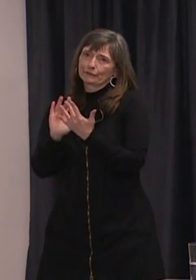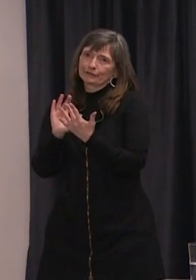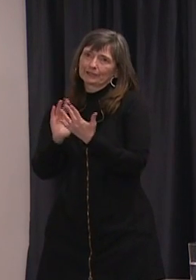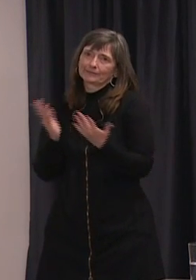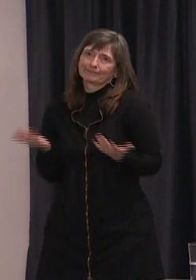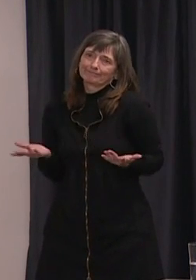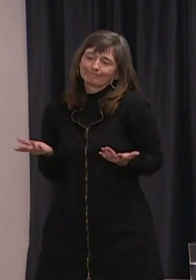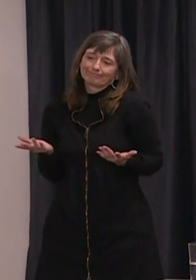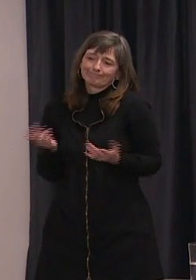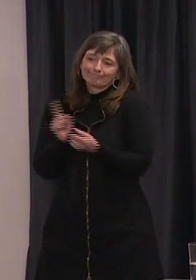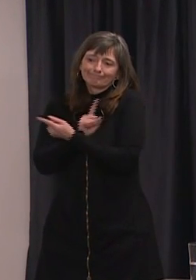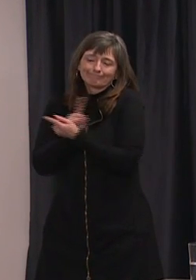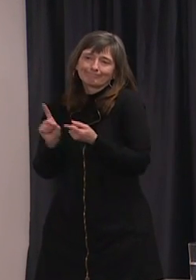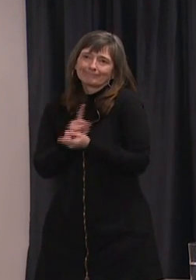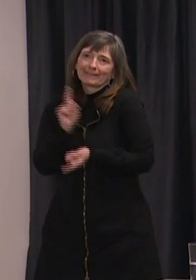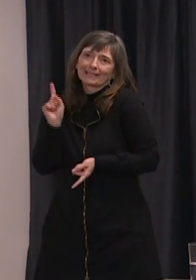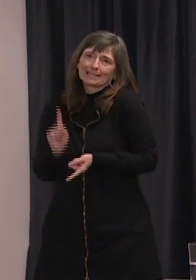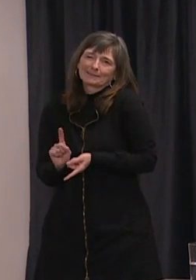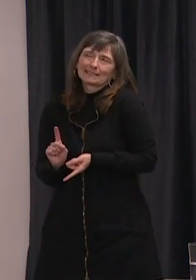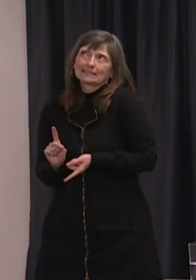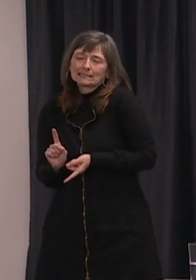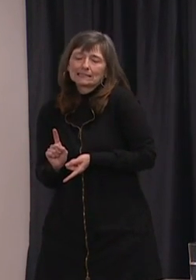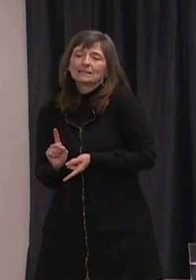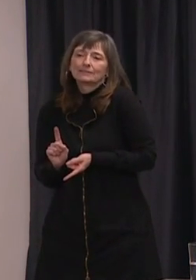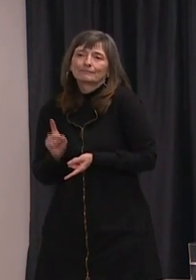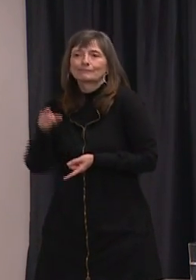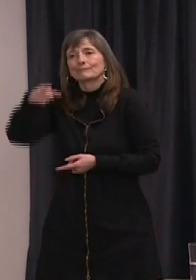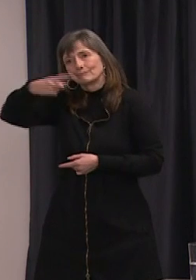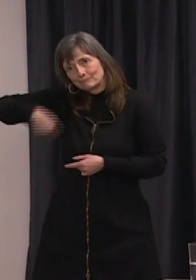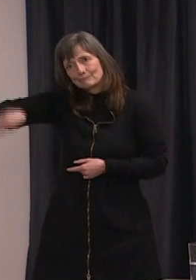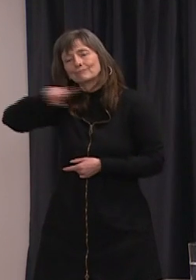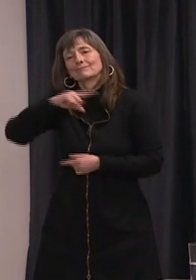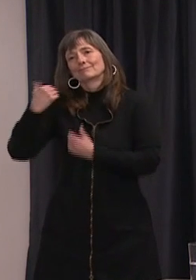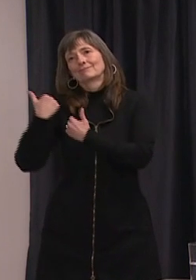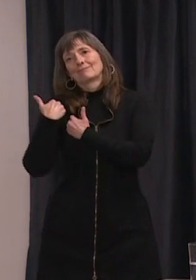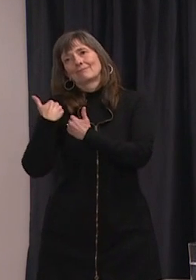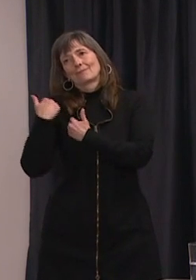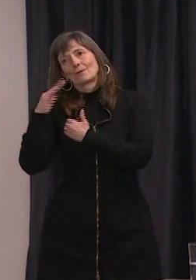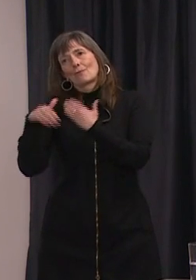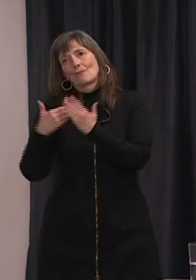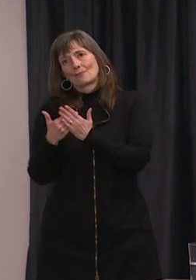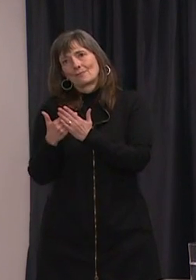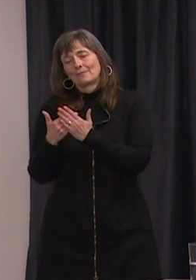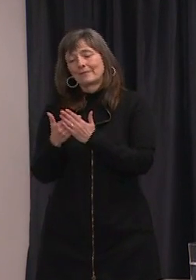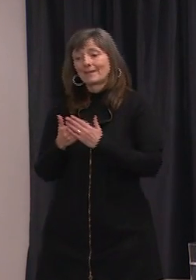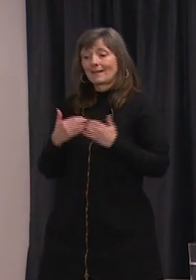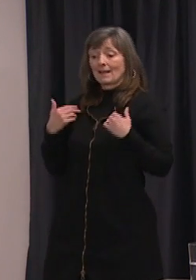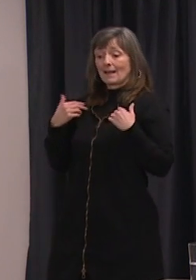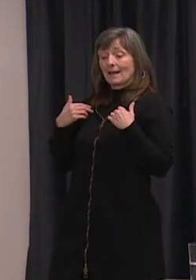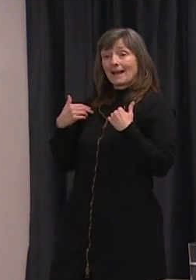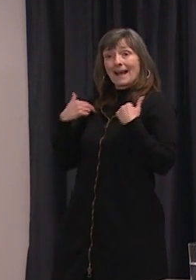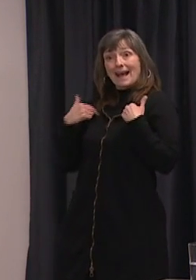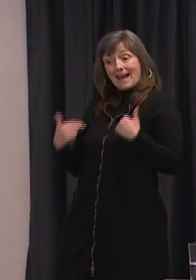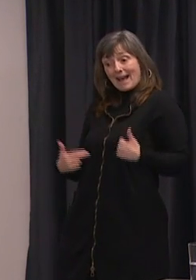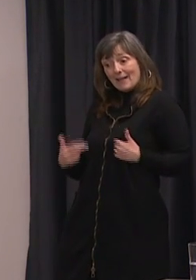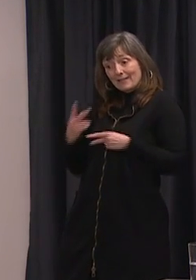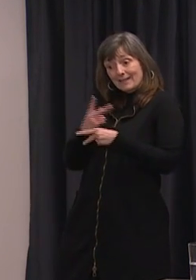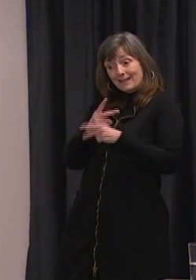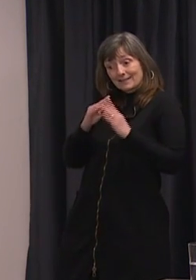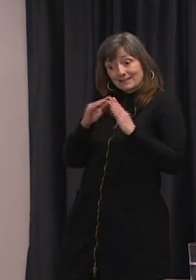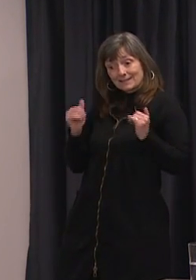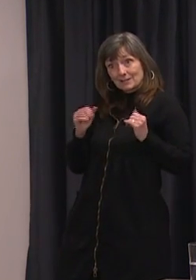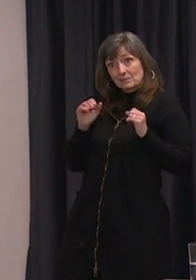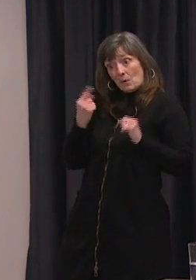That's an important social responsibility. It is not possible for the healthcare system to do all this by